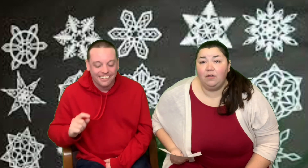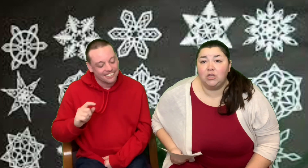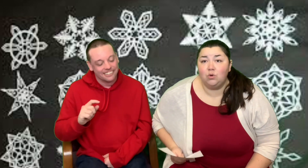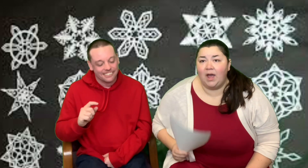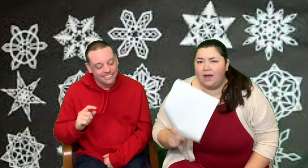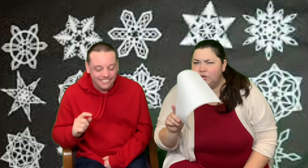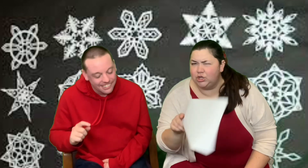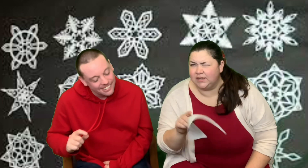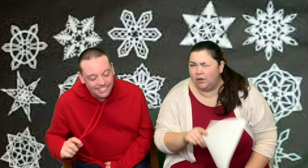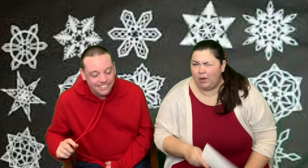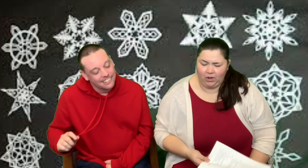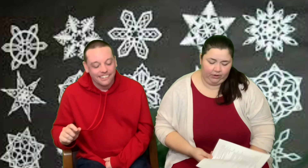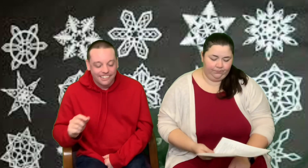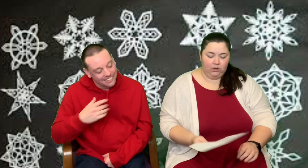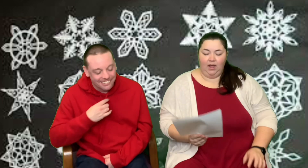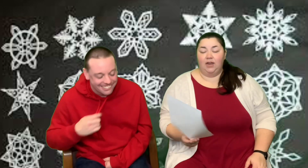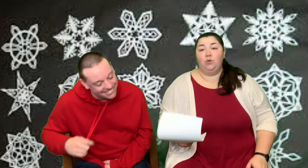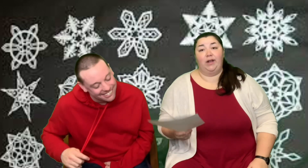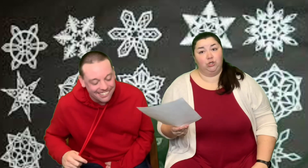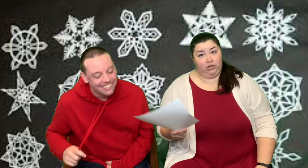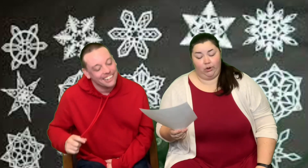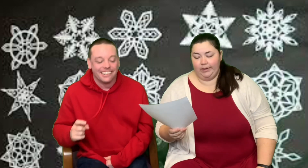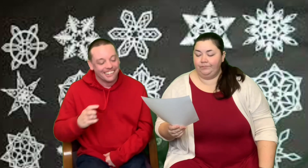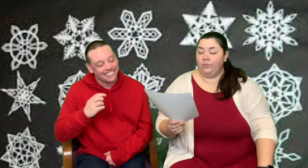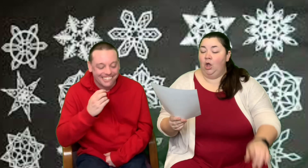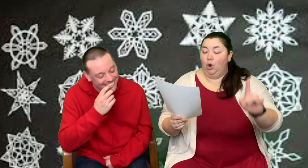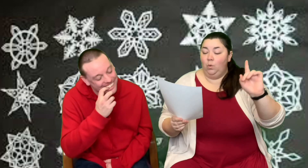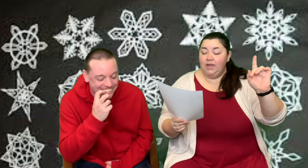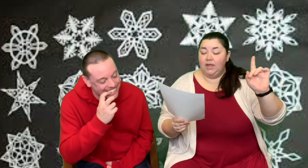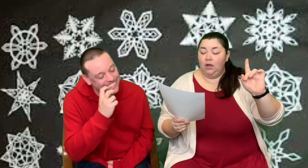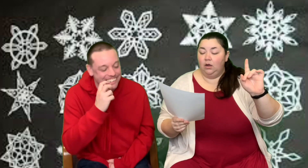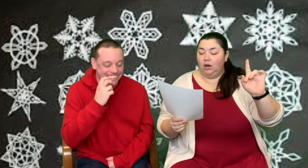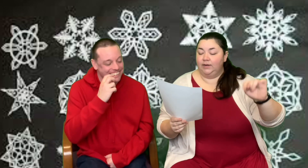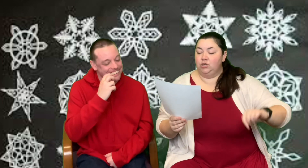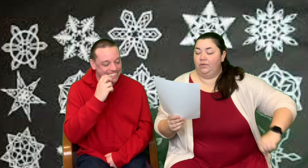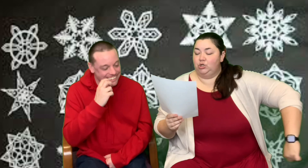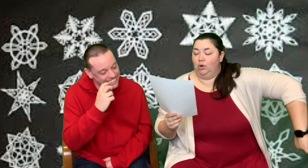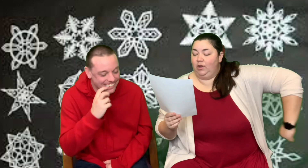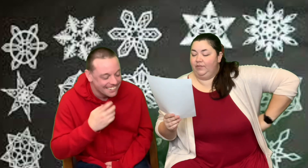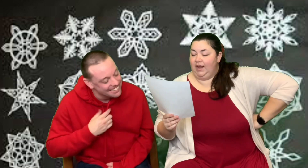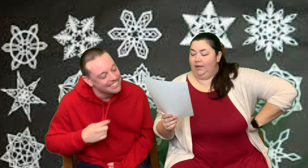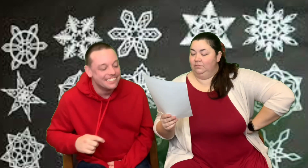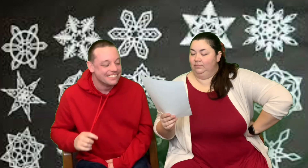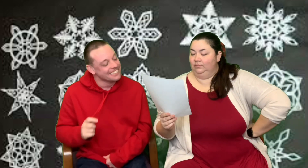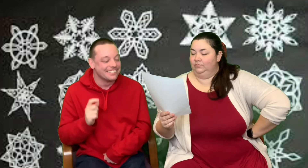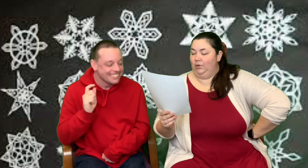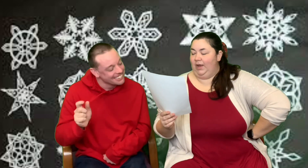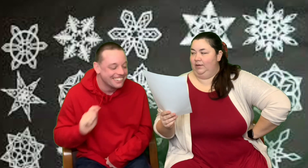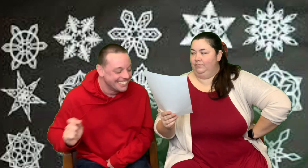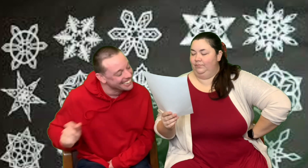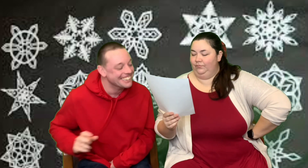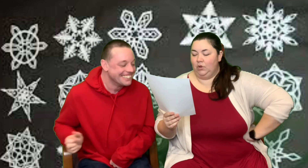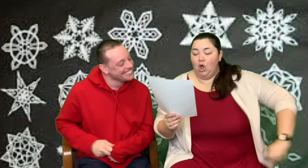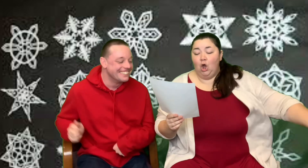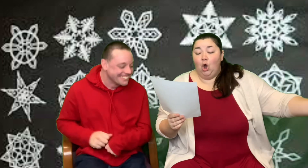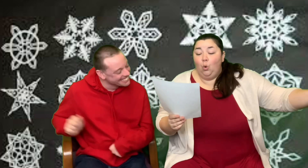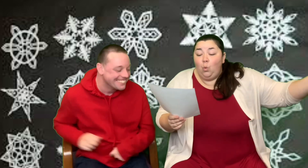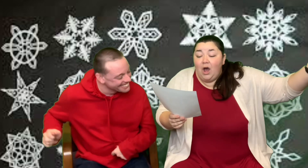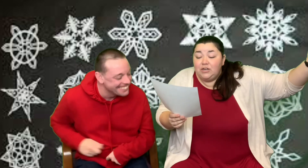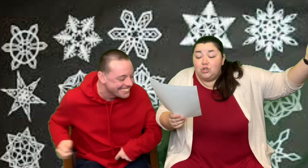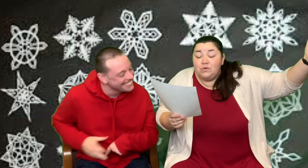now that you have checked out that weather and you actually know it, we are going to do the joke of the day. You ready? Yes.